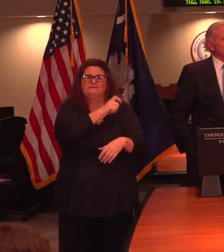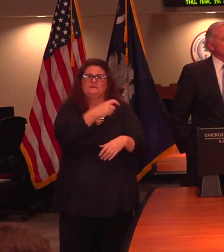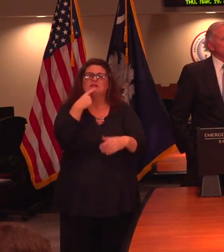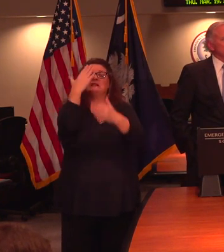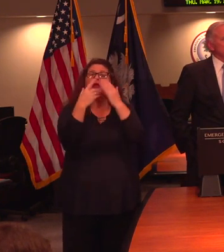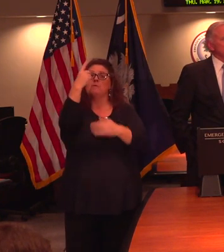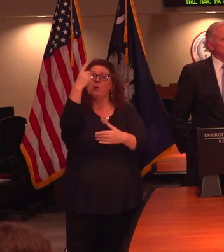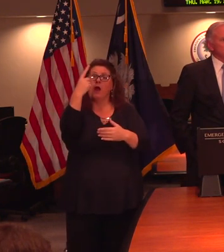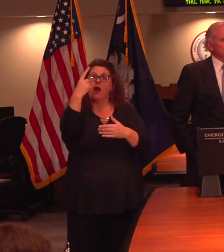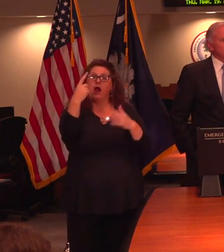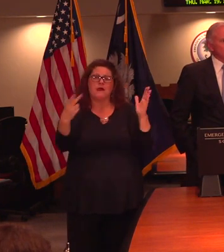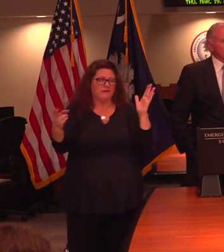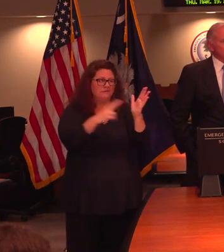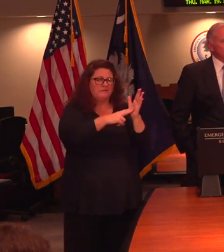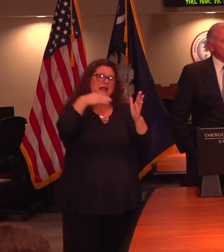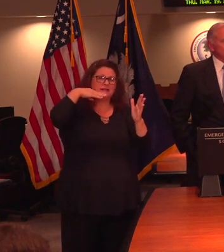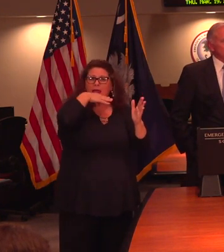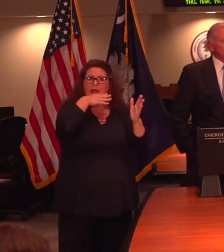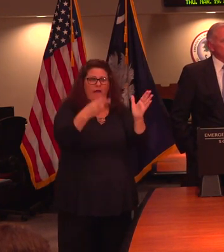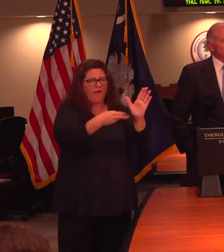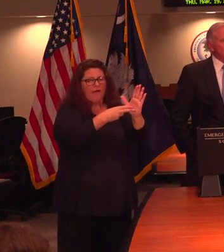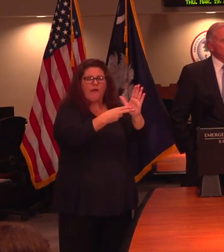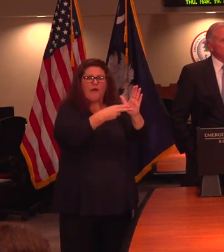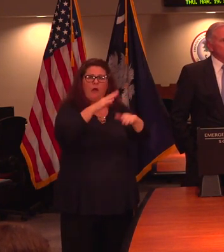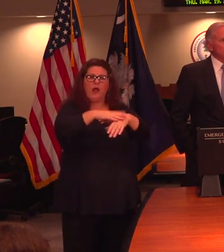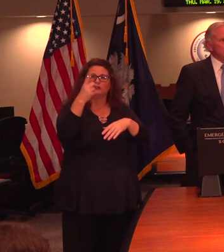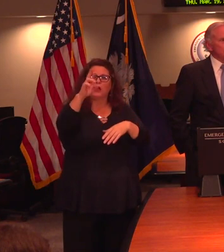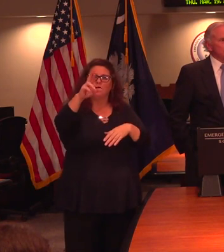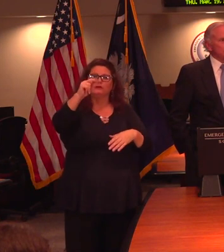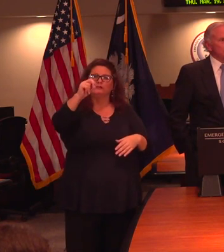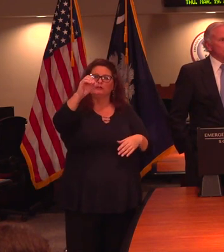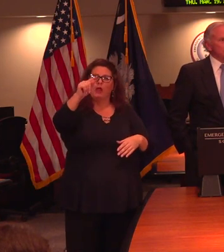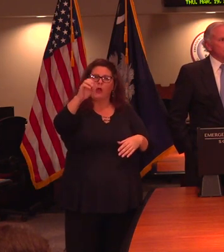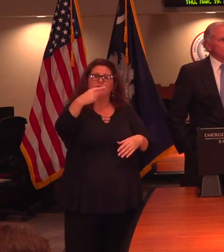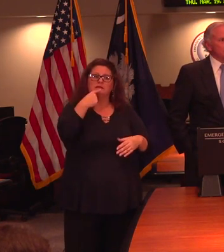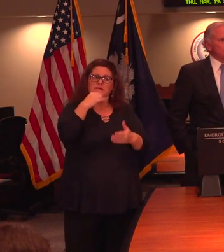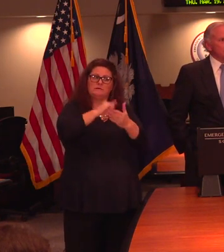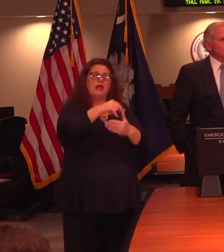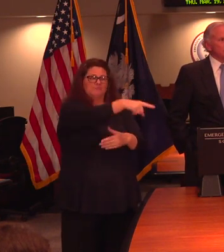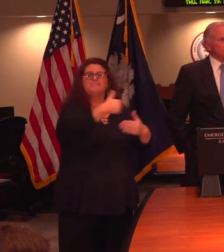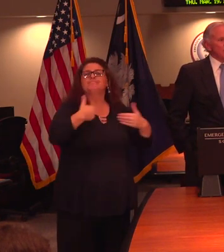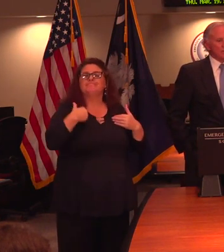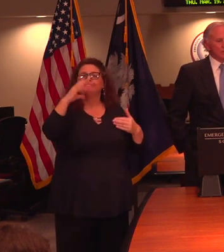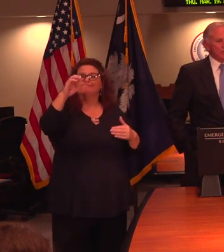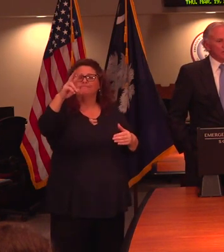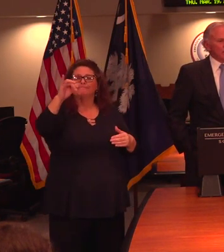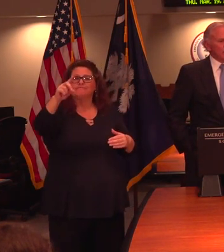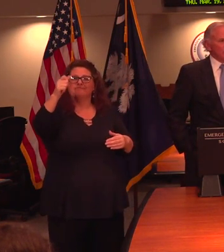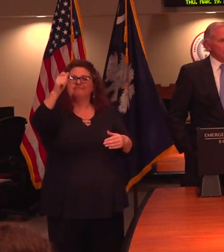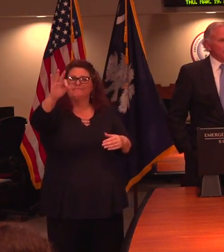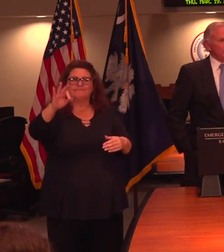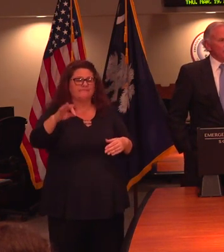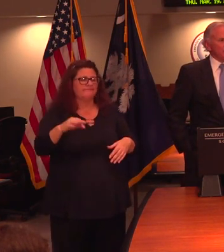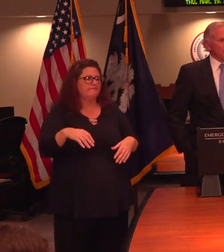forged a doctor's note and told his place of employee that he had COVID-19. Have you heard about this happening in other counties, and what's your reaction to that? No,